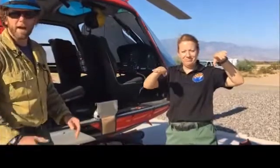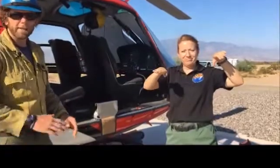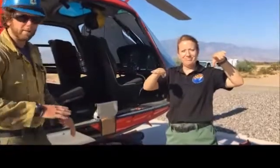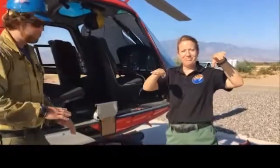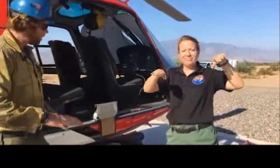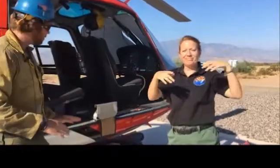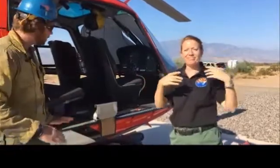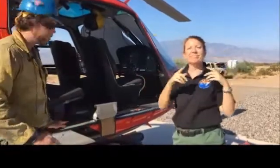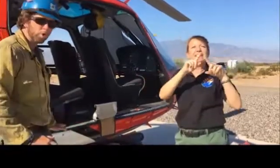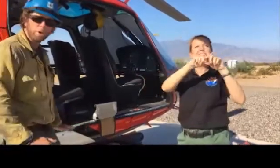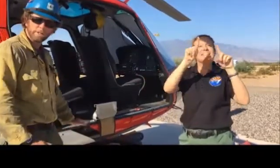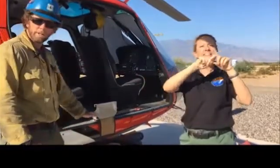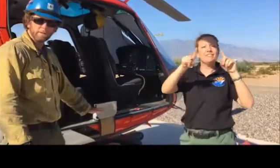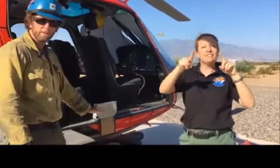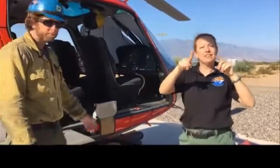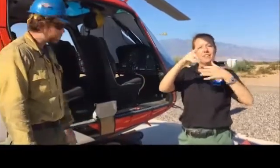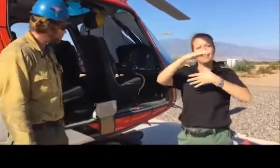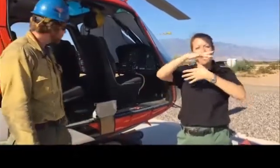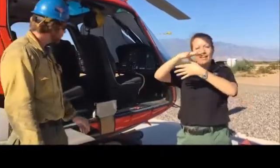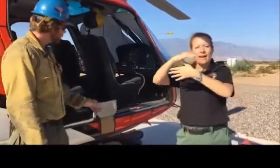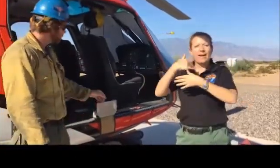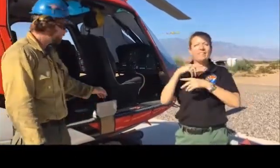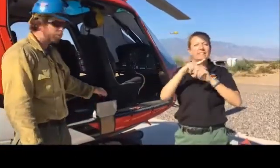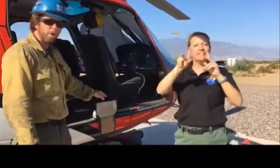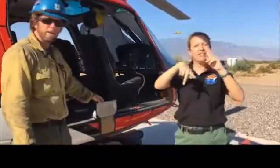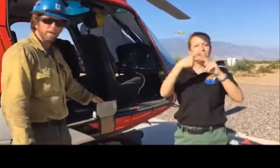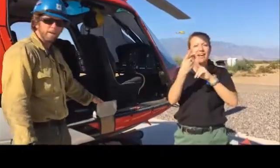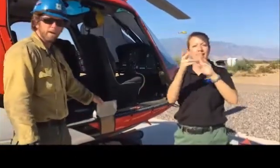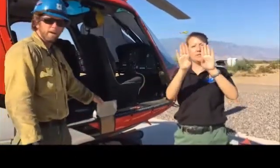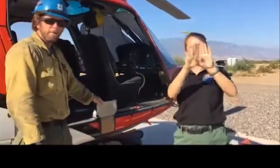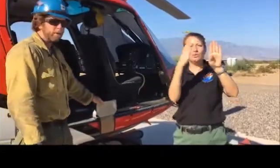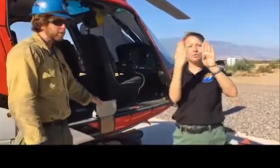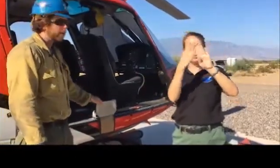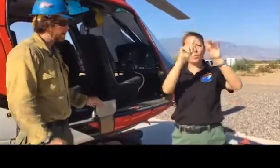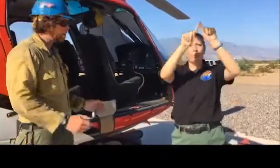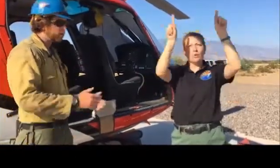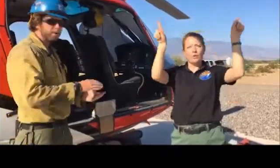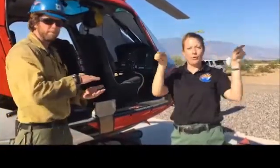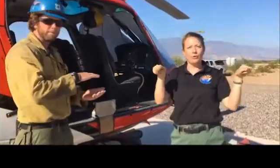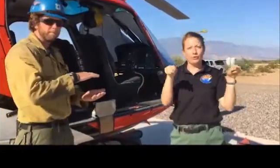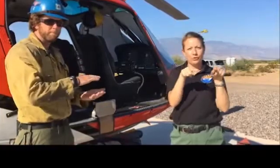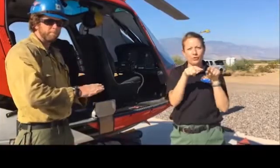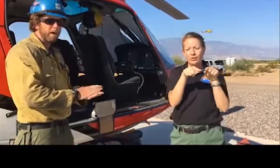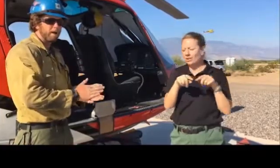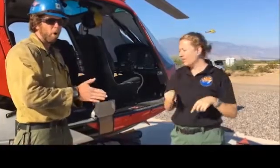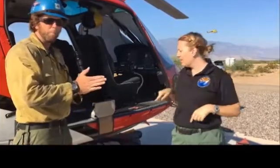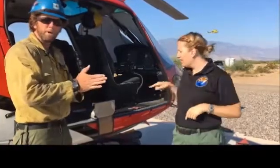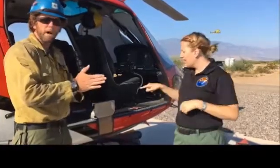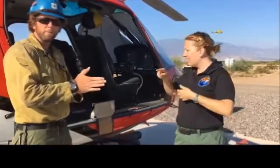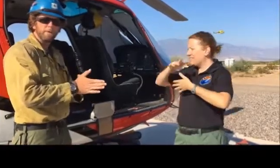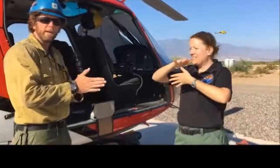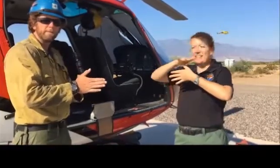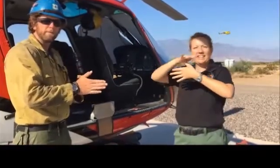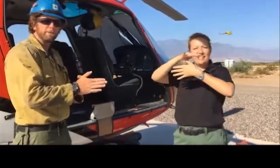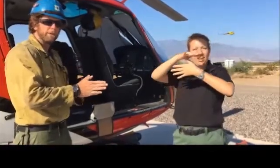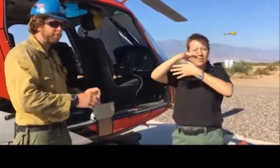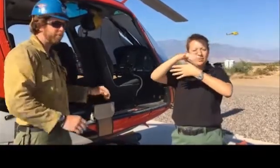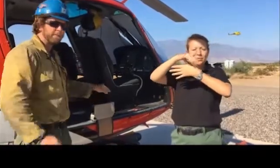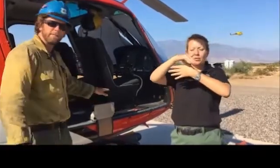kinds of door sills. This one, there's a little opening on the PSD machine for this